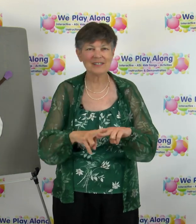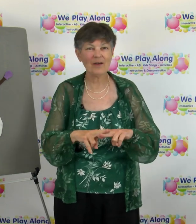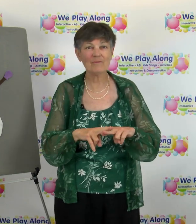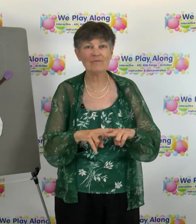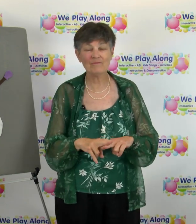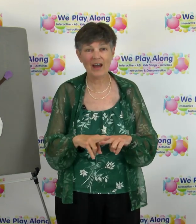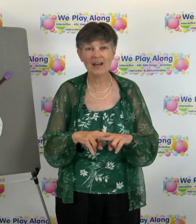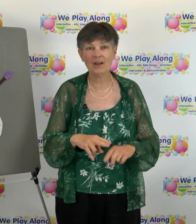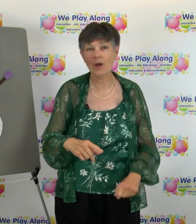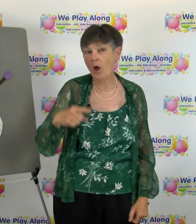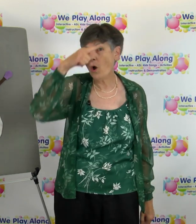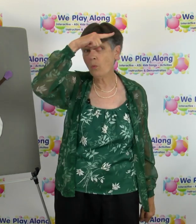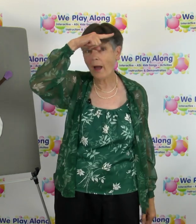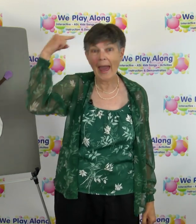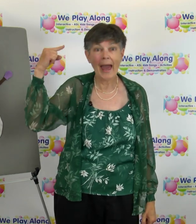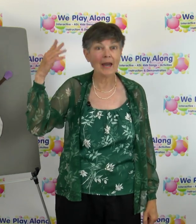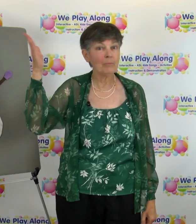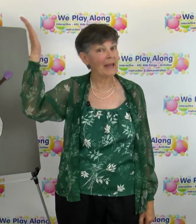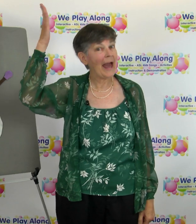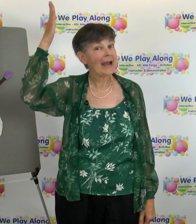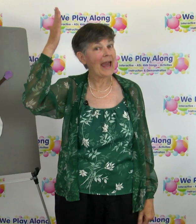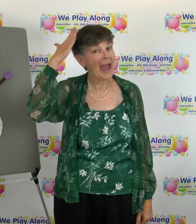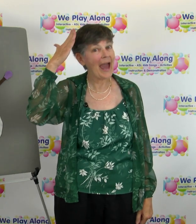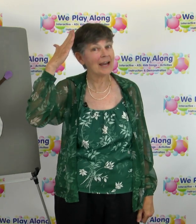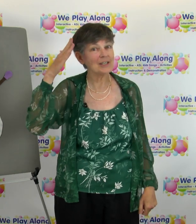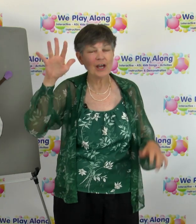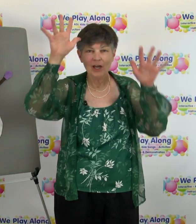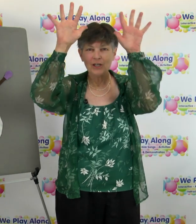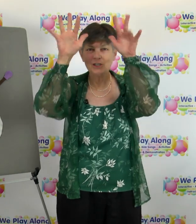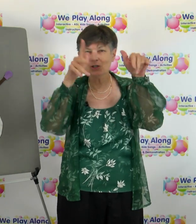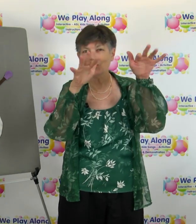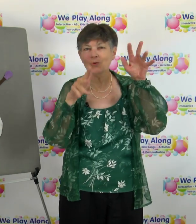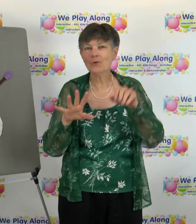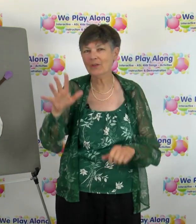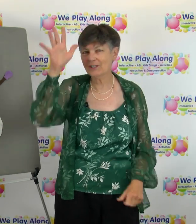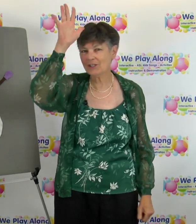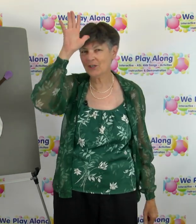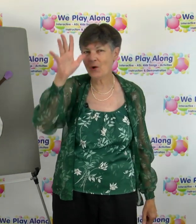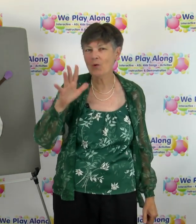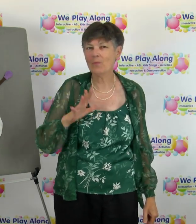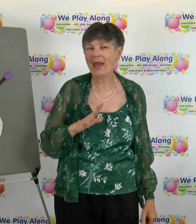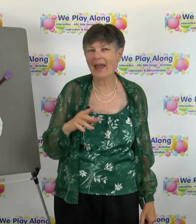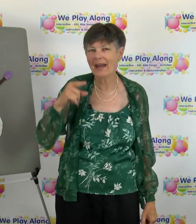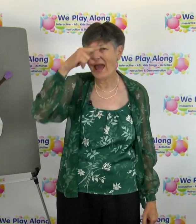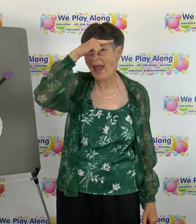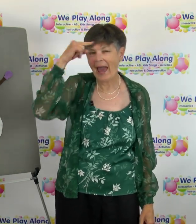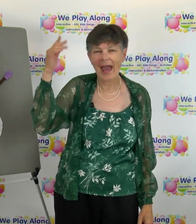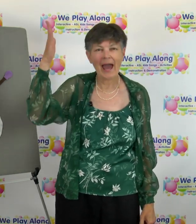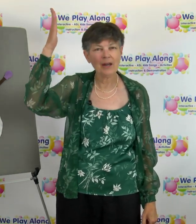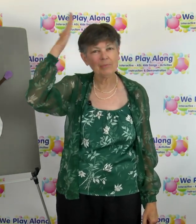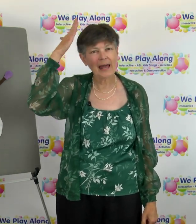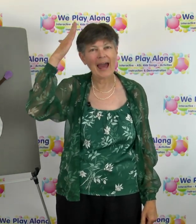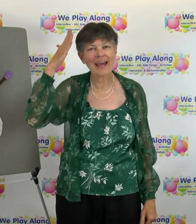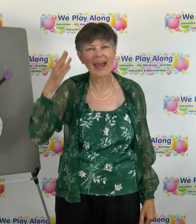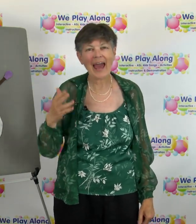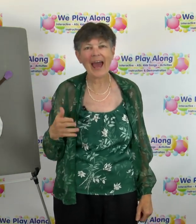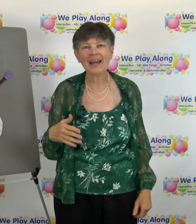some fun We'll add a black hat to the snowman Add a black hat,